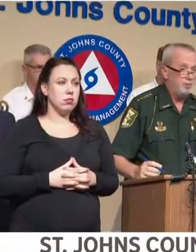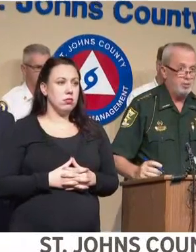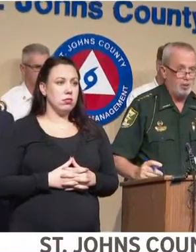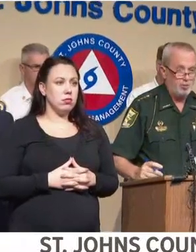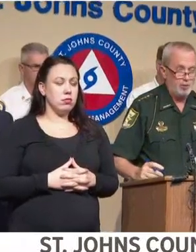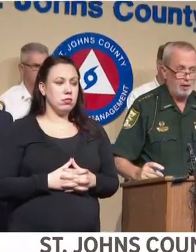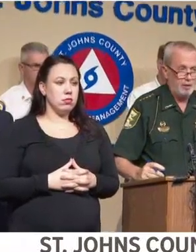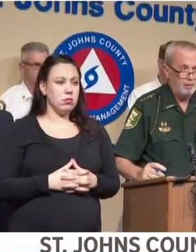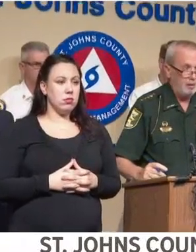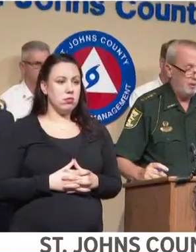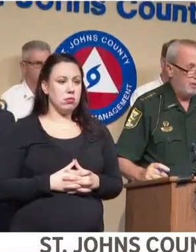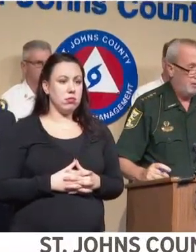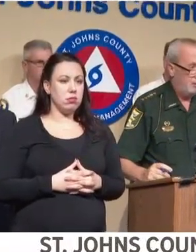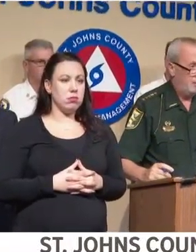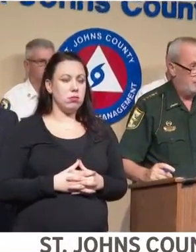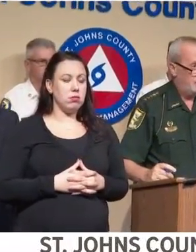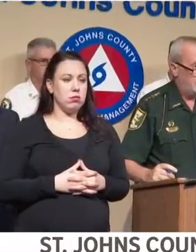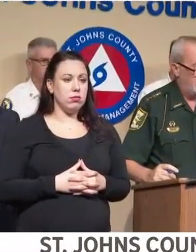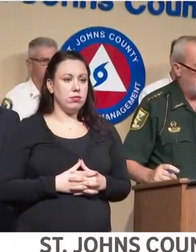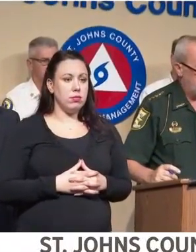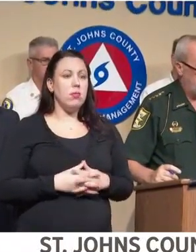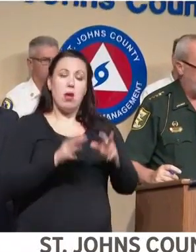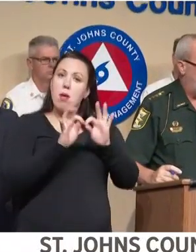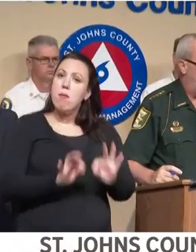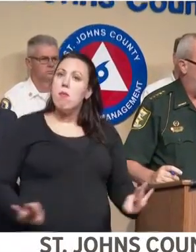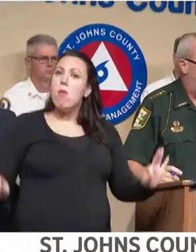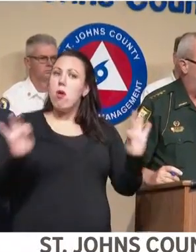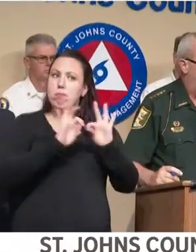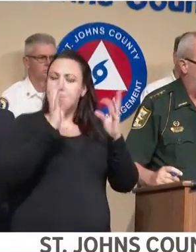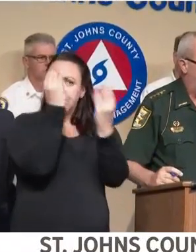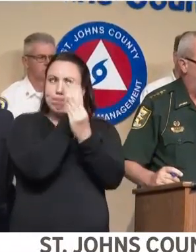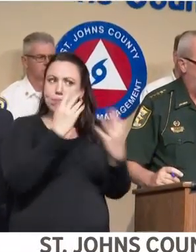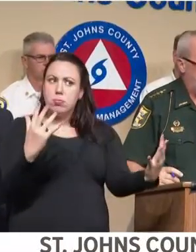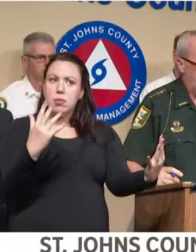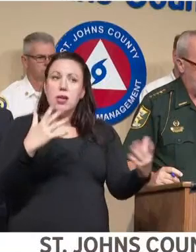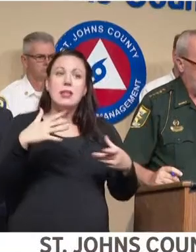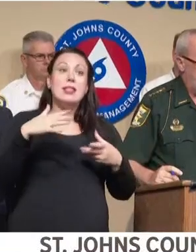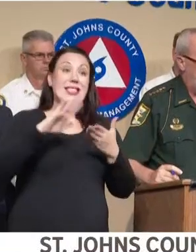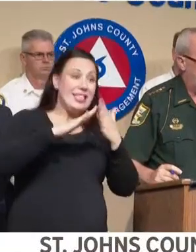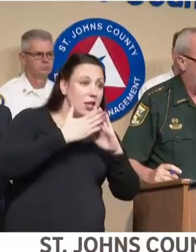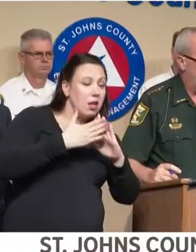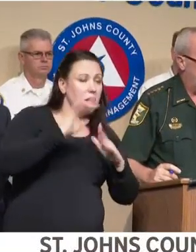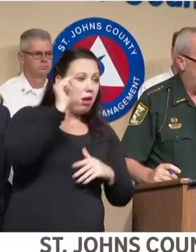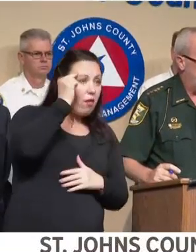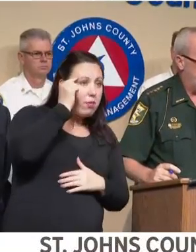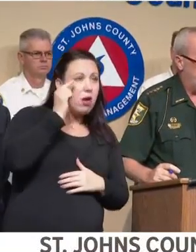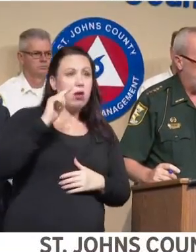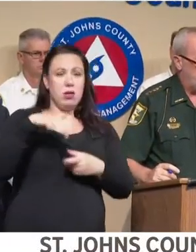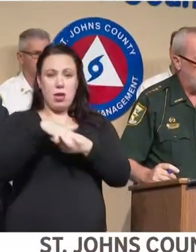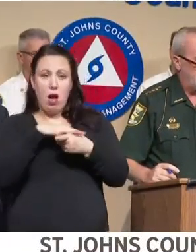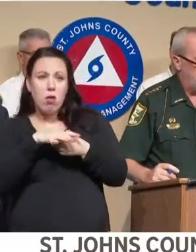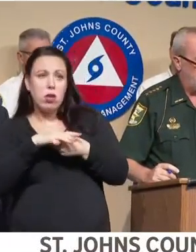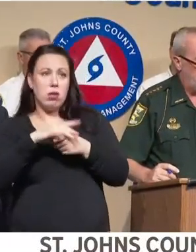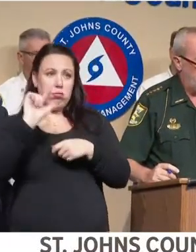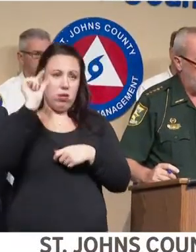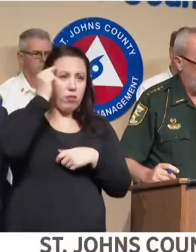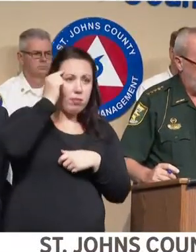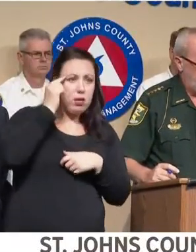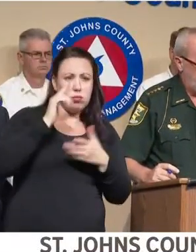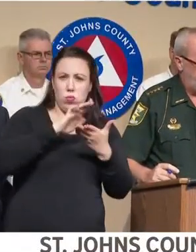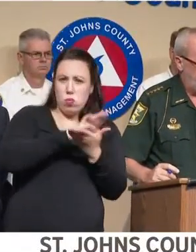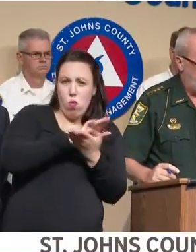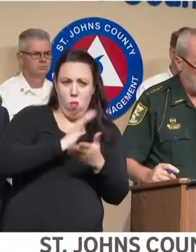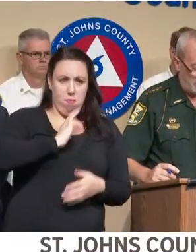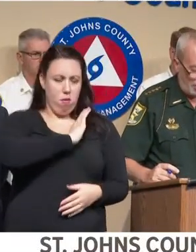for the community to know that city government, county government, our school system, our school board,